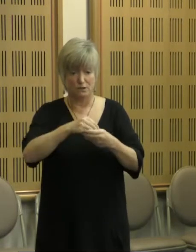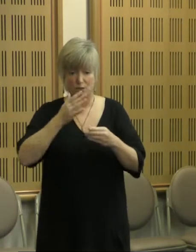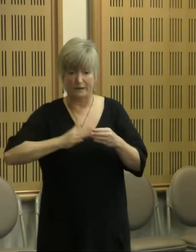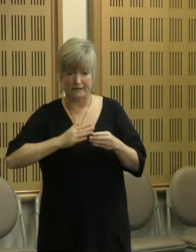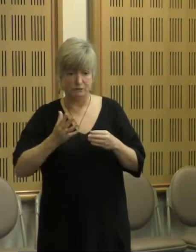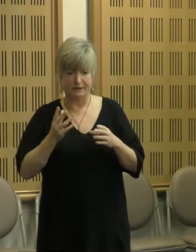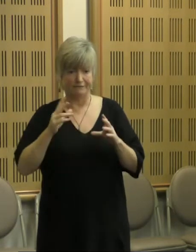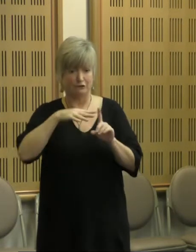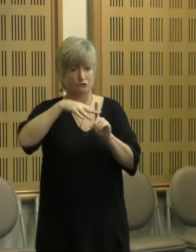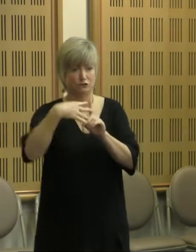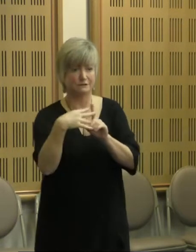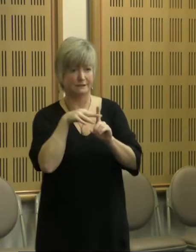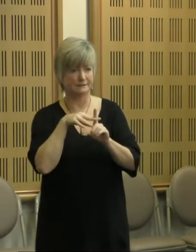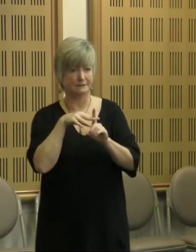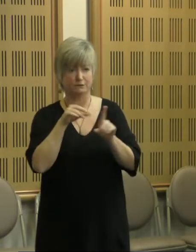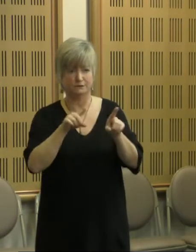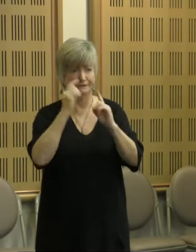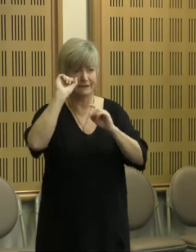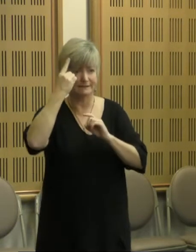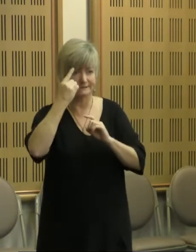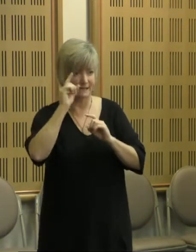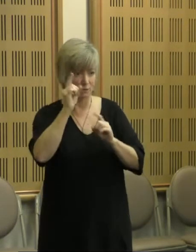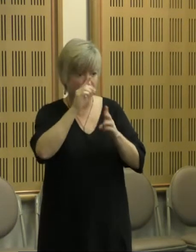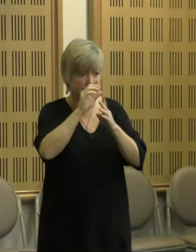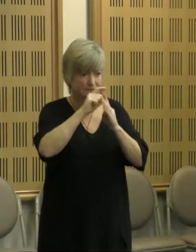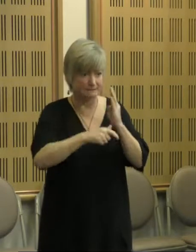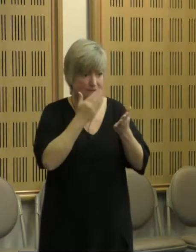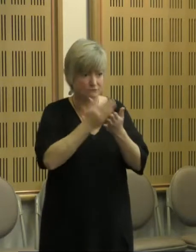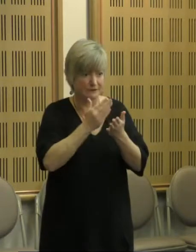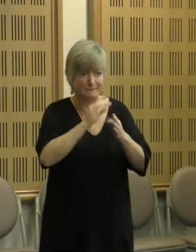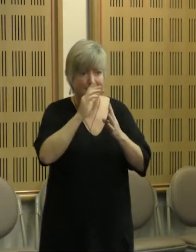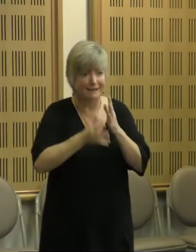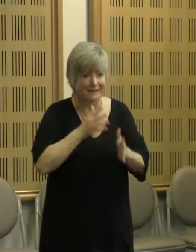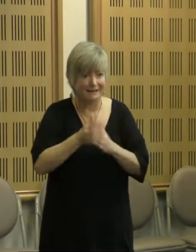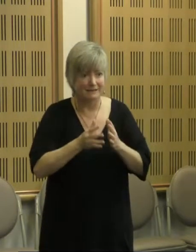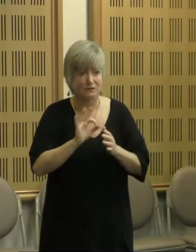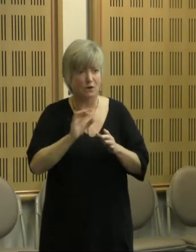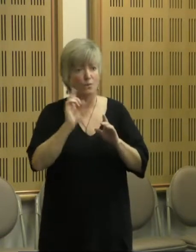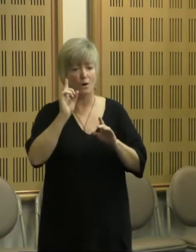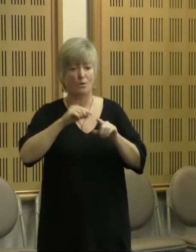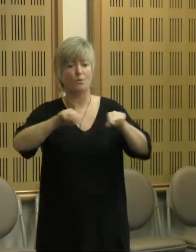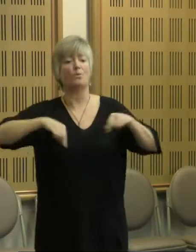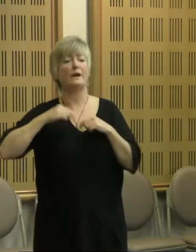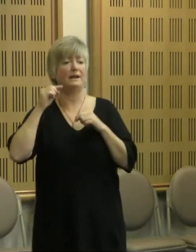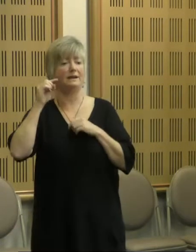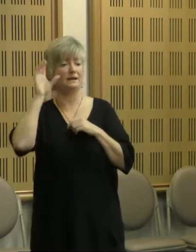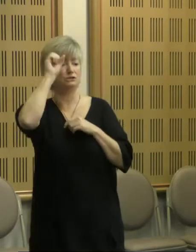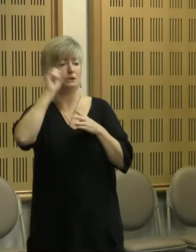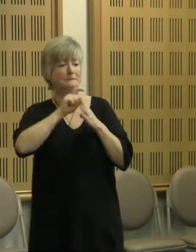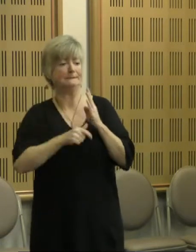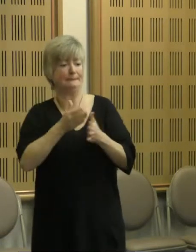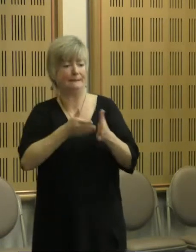context for different understandings of disability to be included. Not just what we may assume disability is.